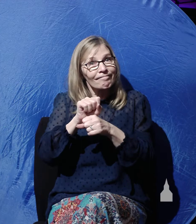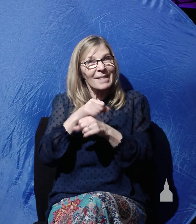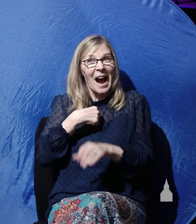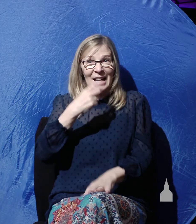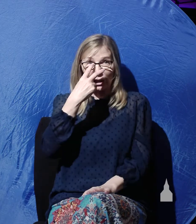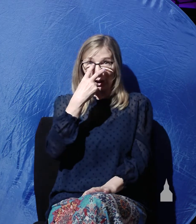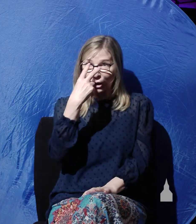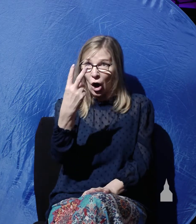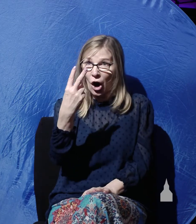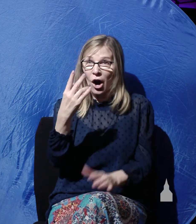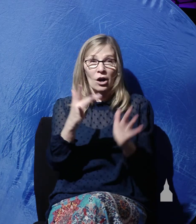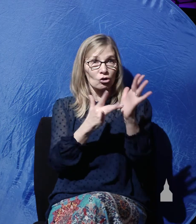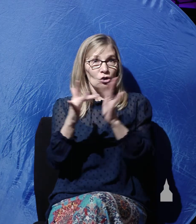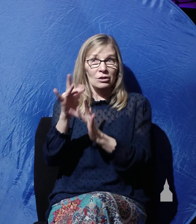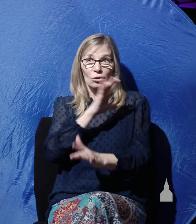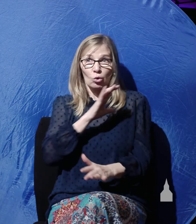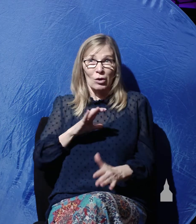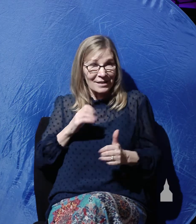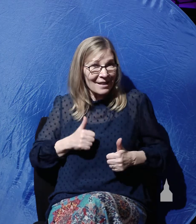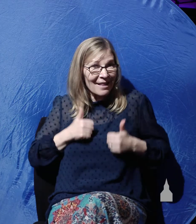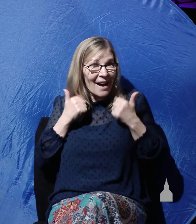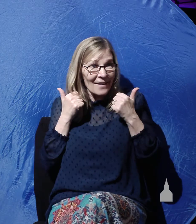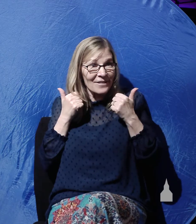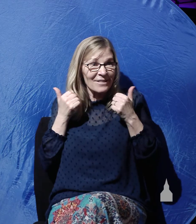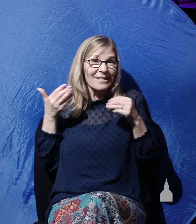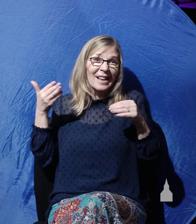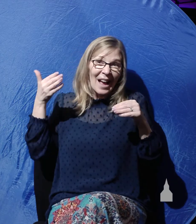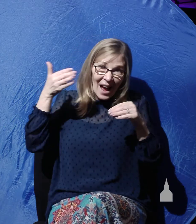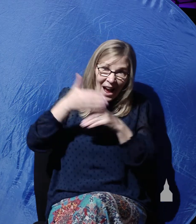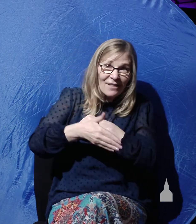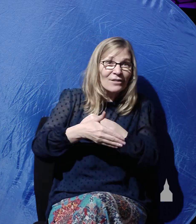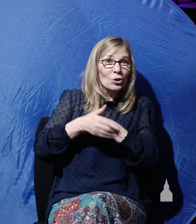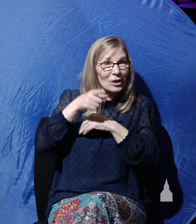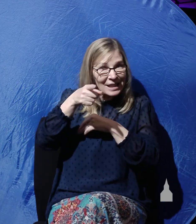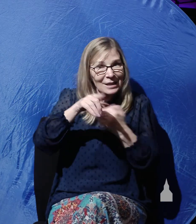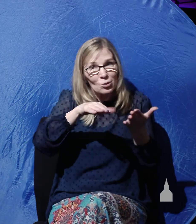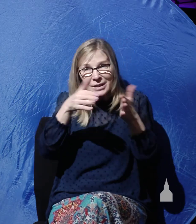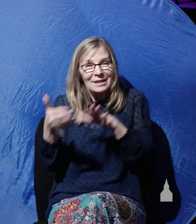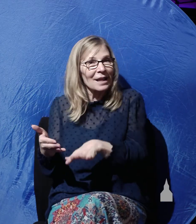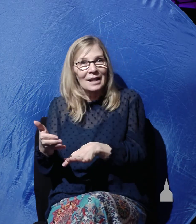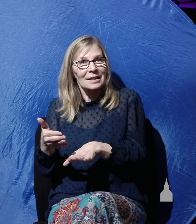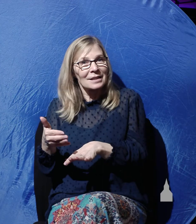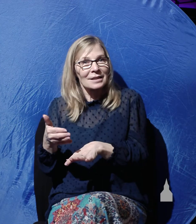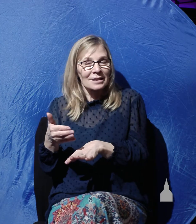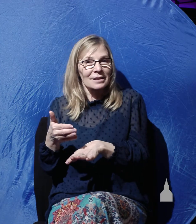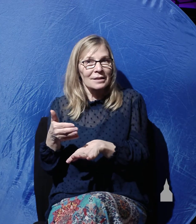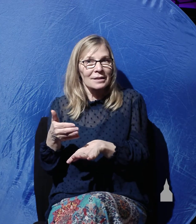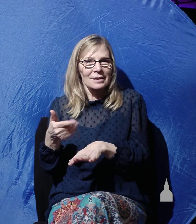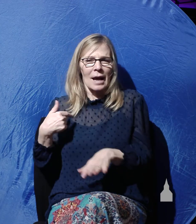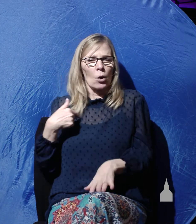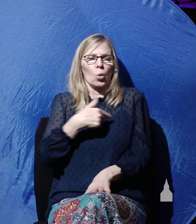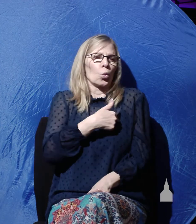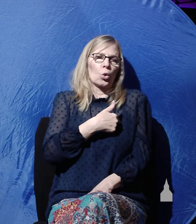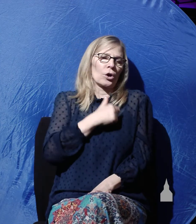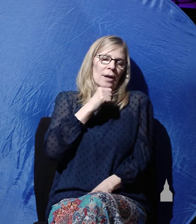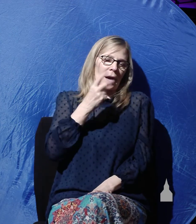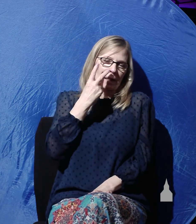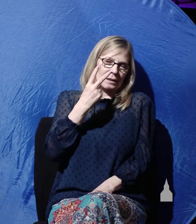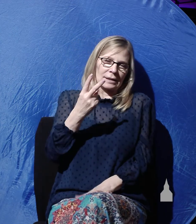Jesus Christ alive after he was dead. Now, you and I are not going to see Jesus until